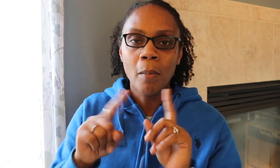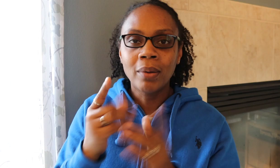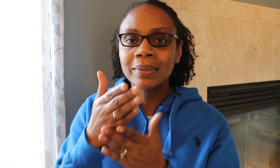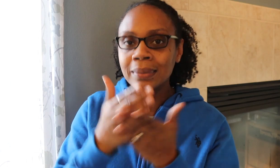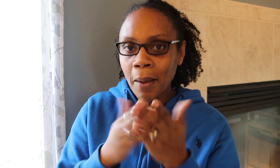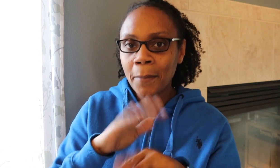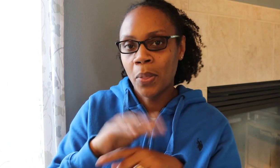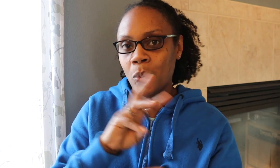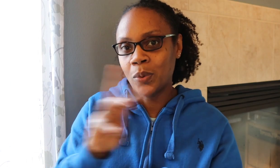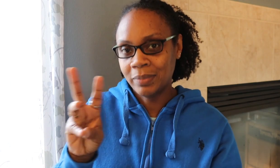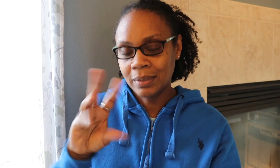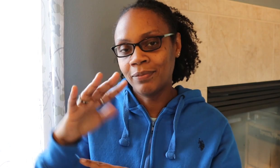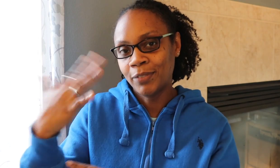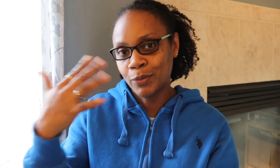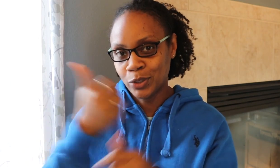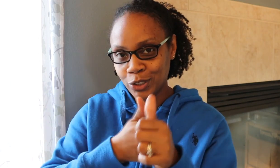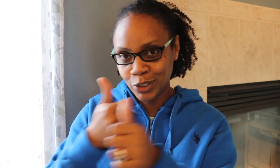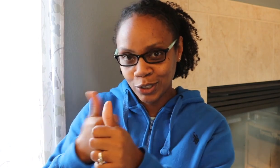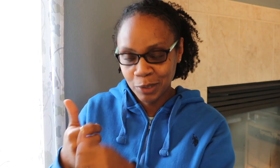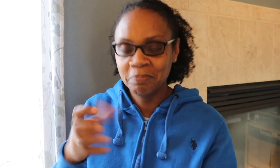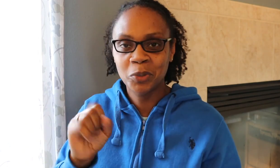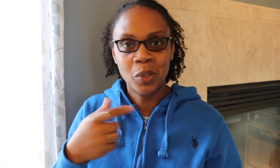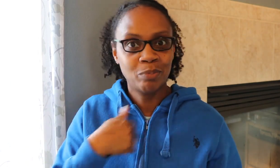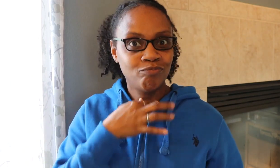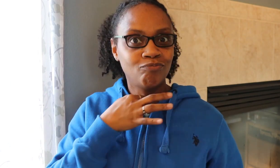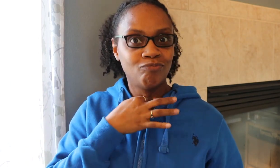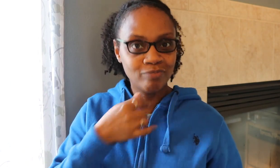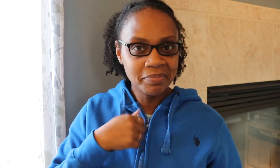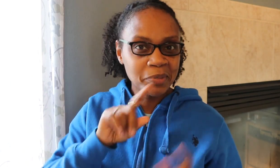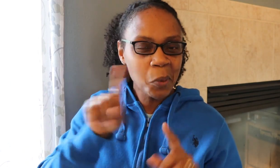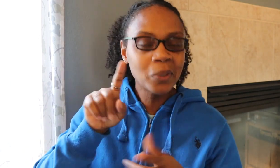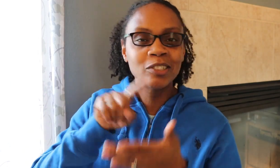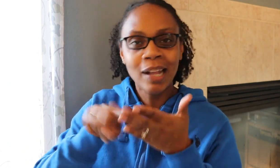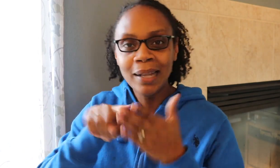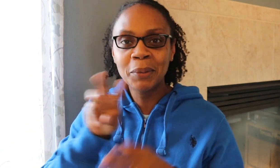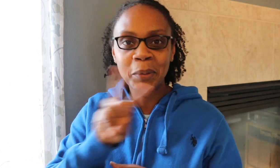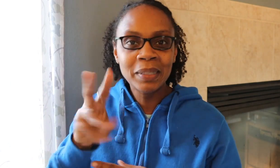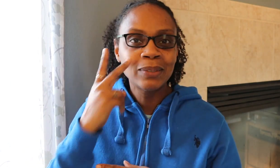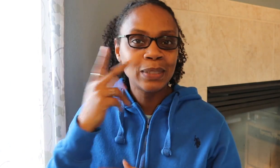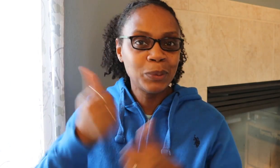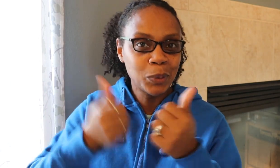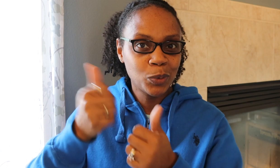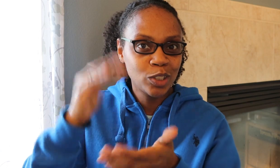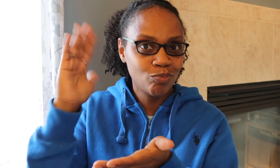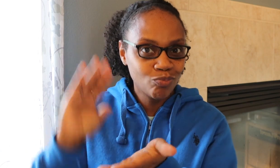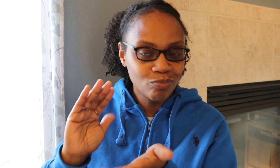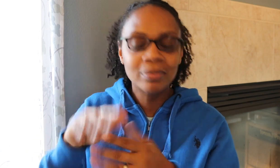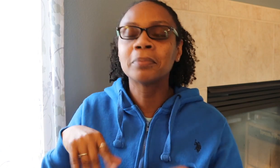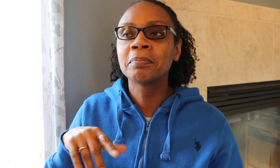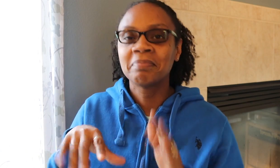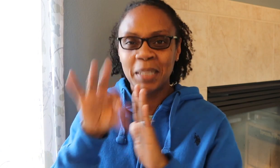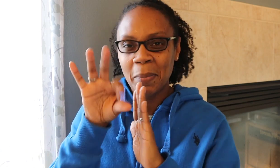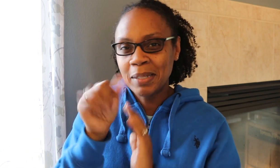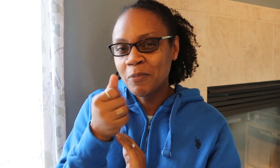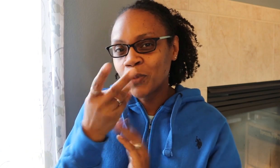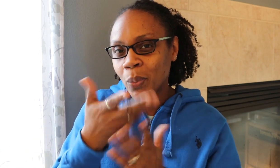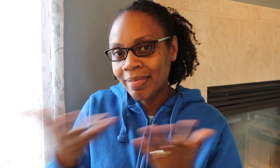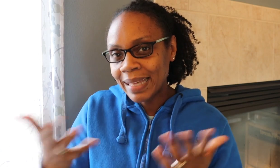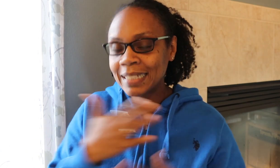all of their things were $5, but just a few of them on the website were $5 each. So I headed right over there and I picked up